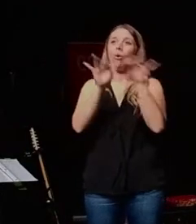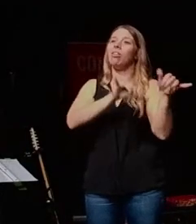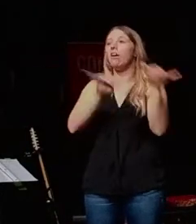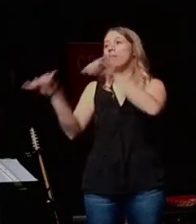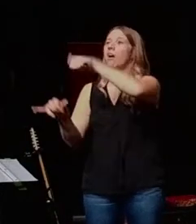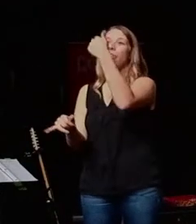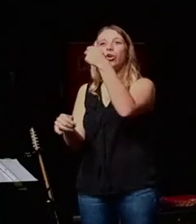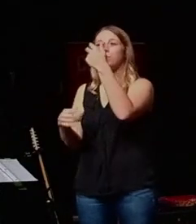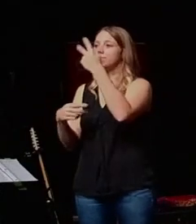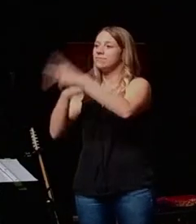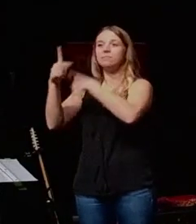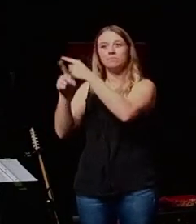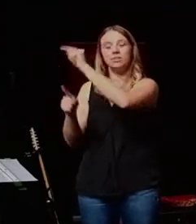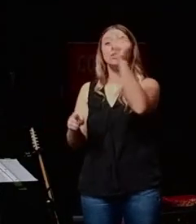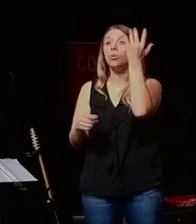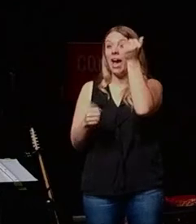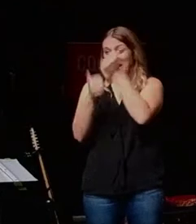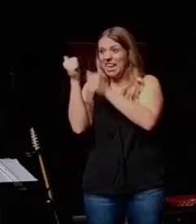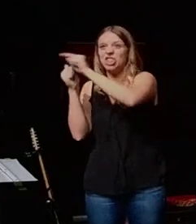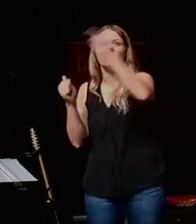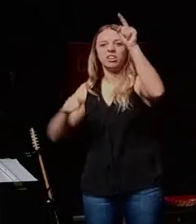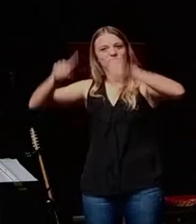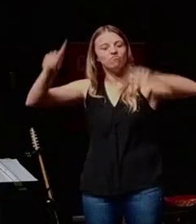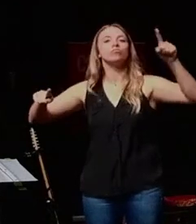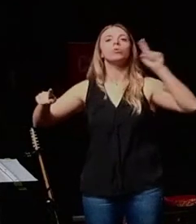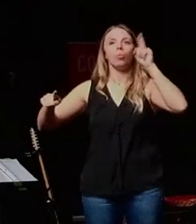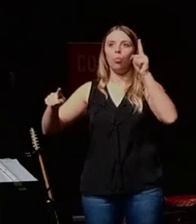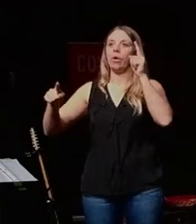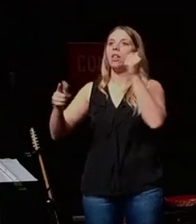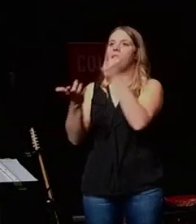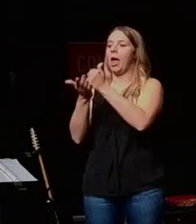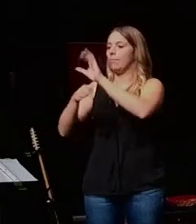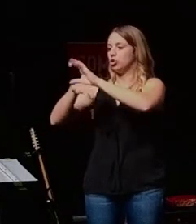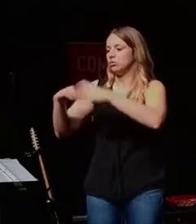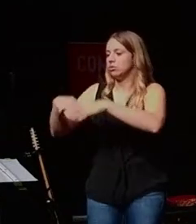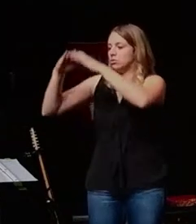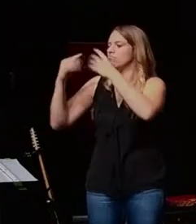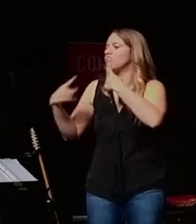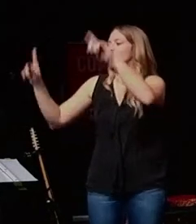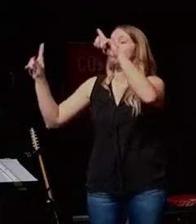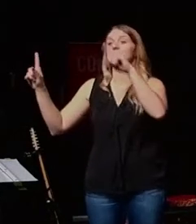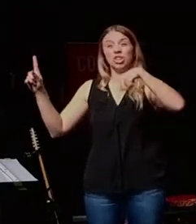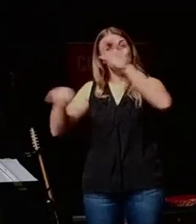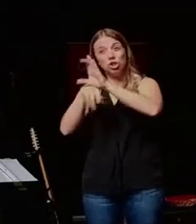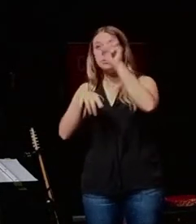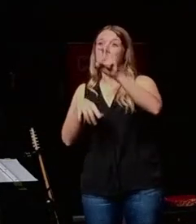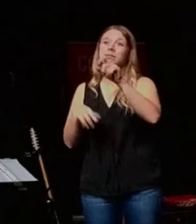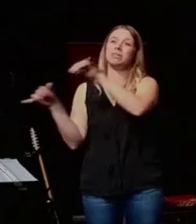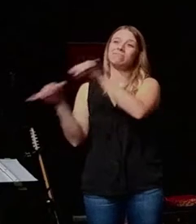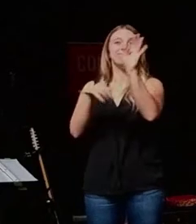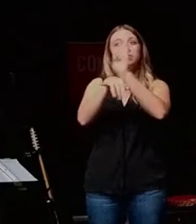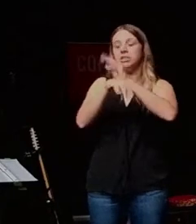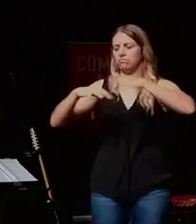understand that all of us collectively make the church what the church is. The church is and should be entrepreneurial. It doesn't matter that we've been around for